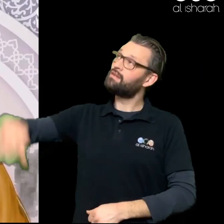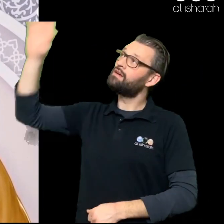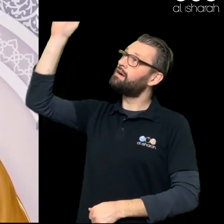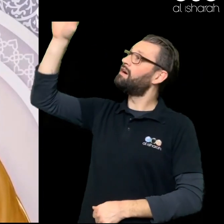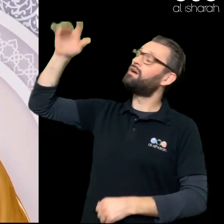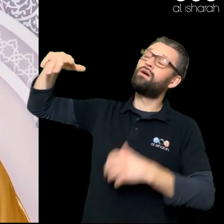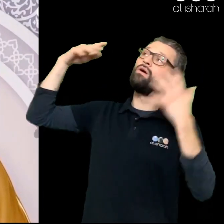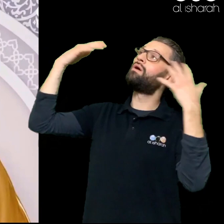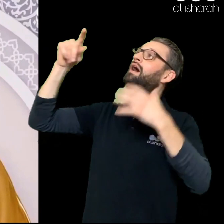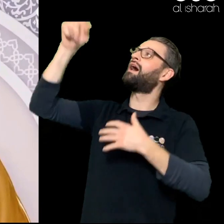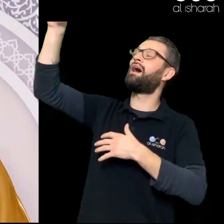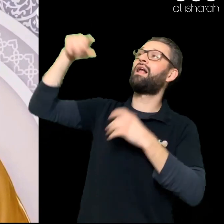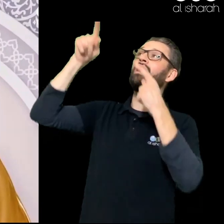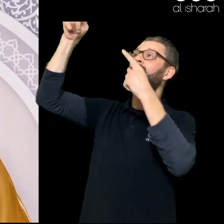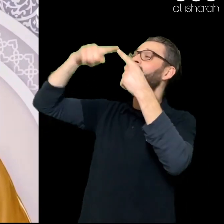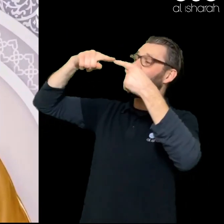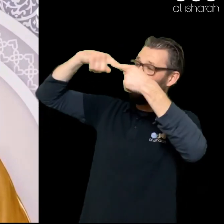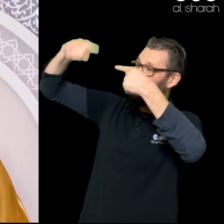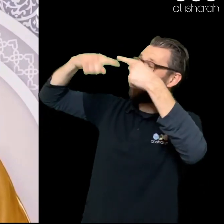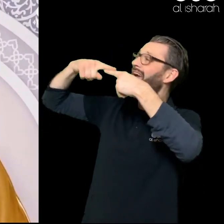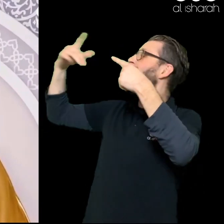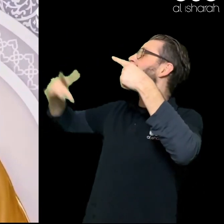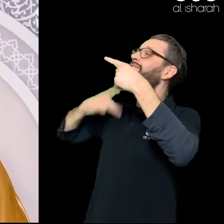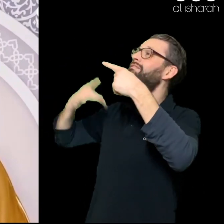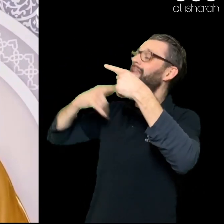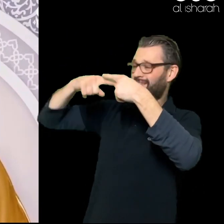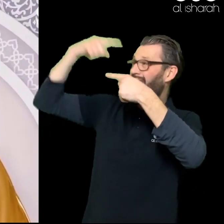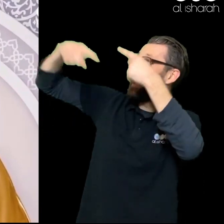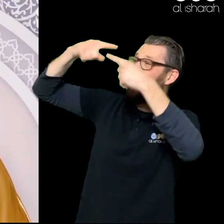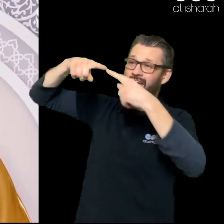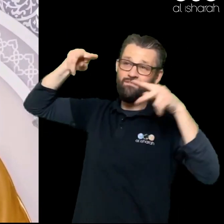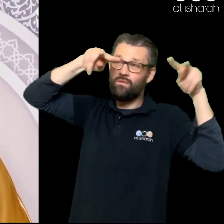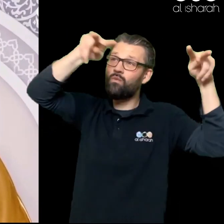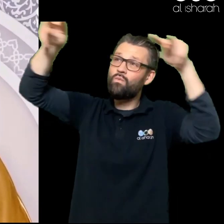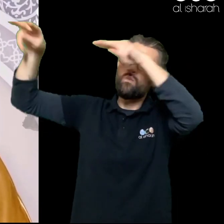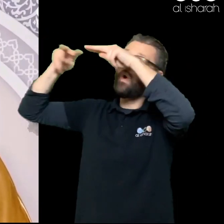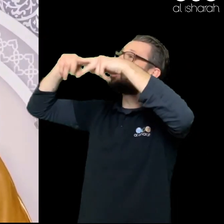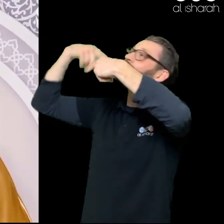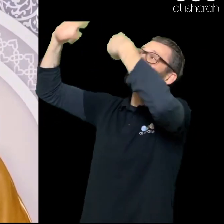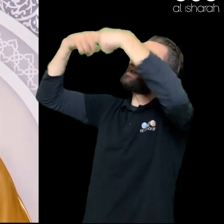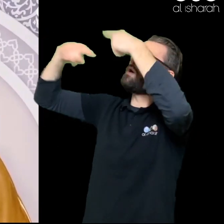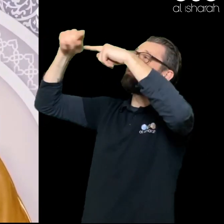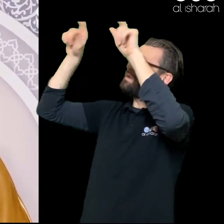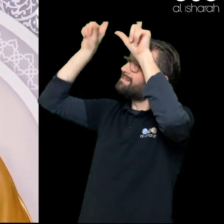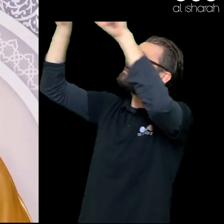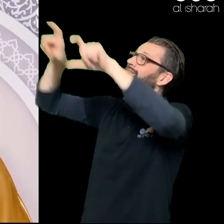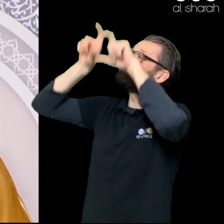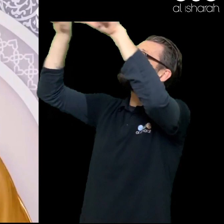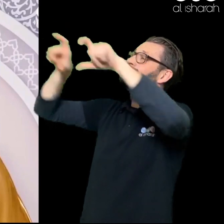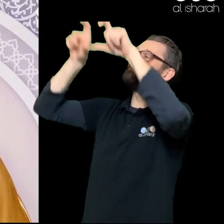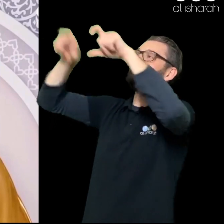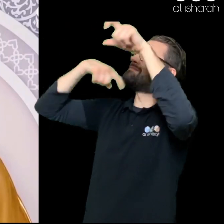your mercy We seek Desperate help Through your mercy Of your mercy Aslih lana